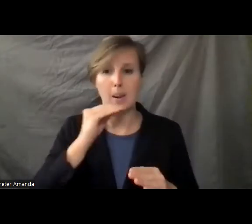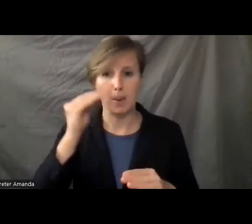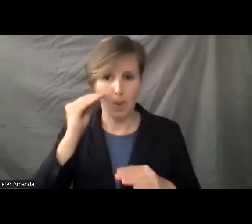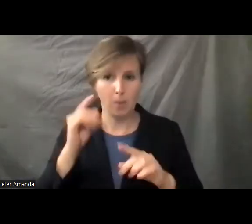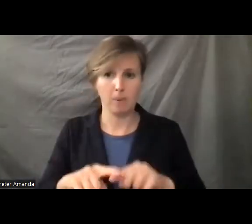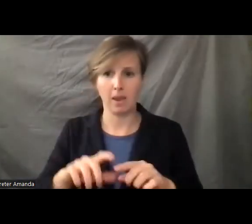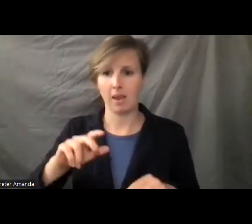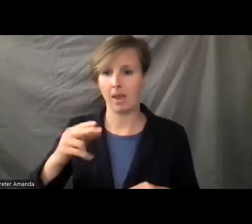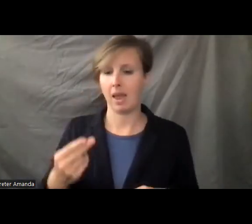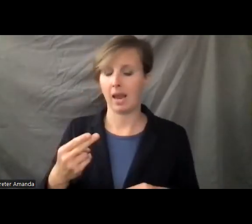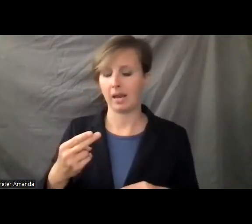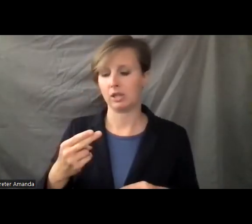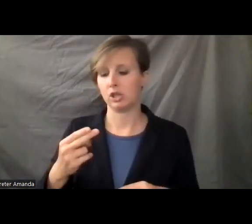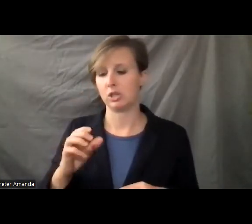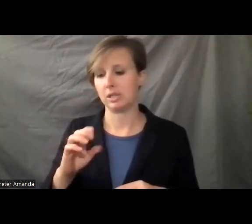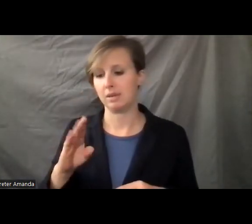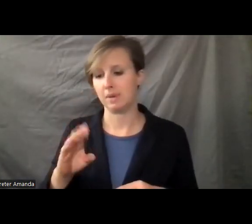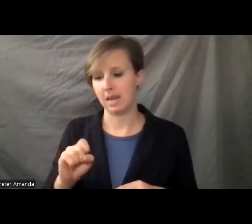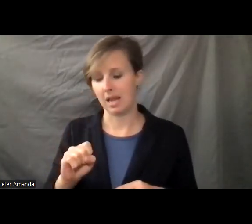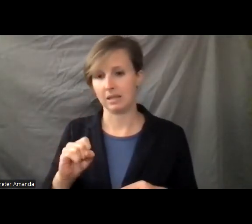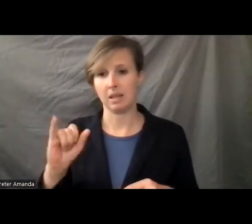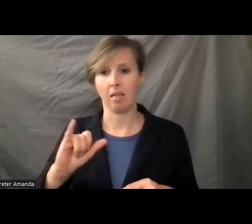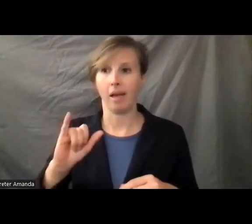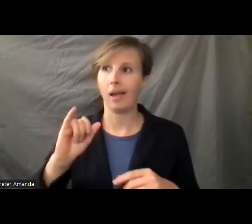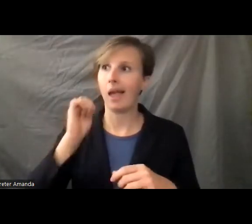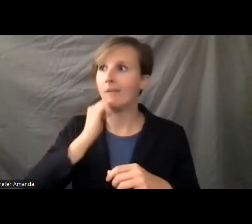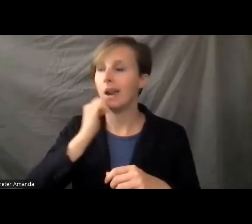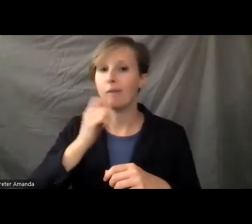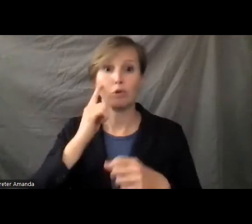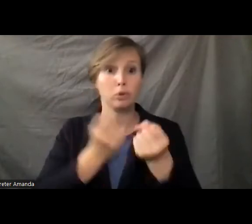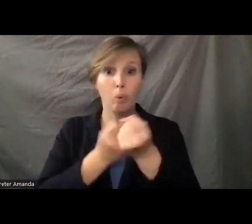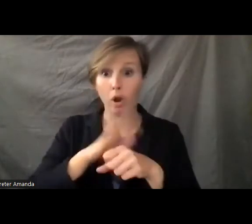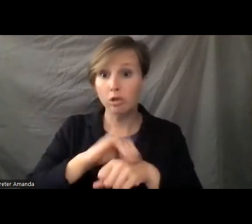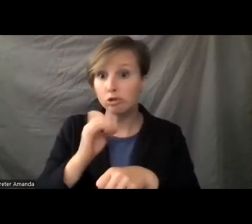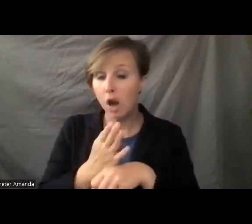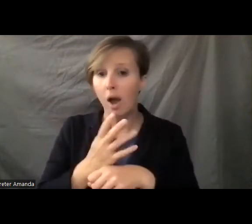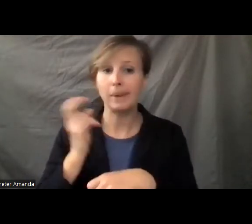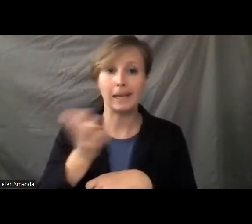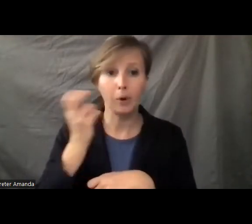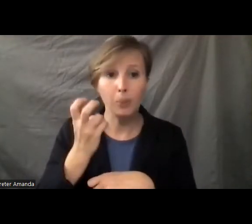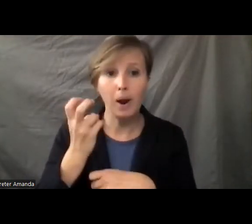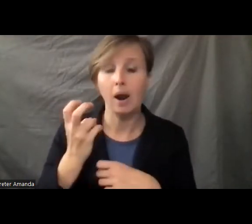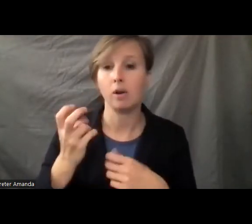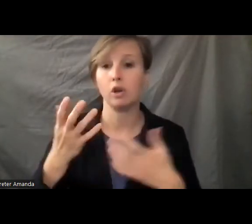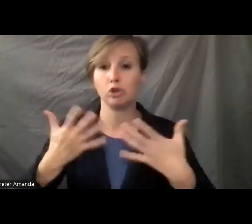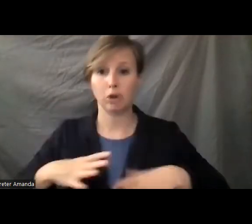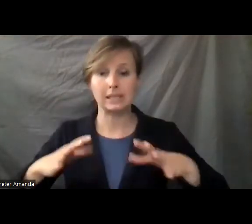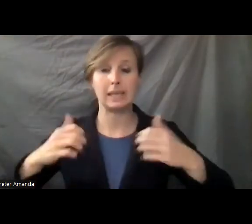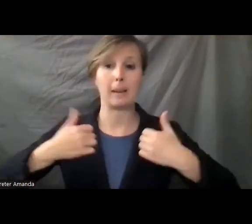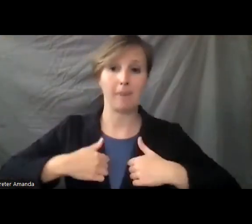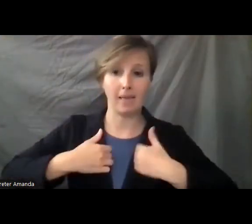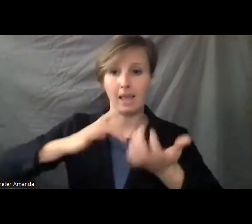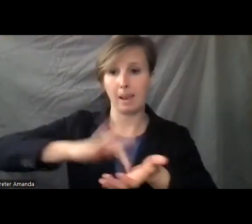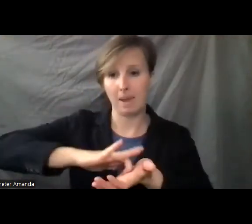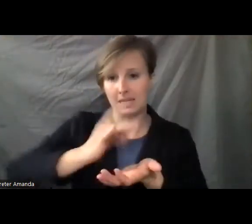called HCBS, for everyday things like supports on the job, getting around the community, dressing, bathing, taking medication,